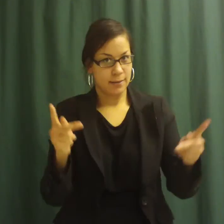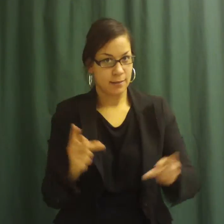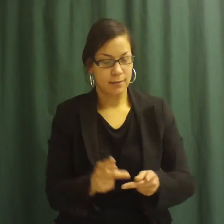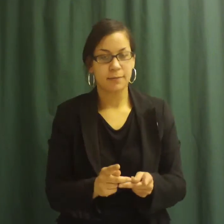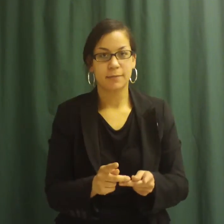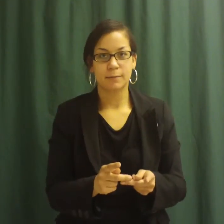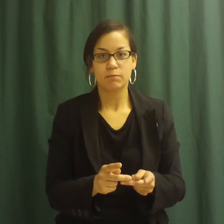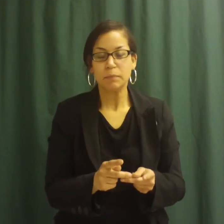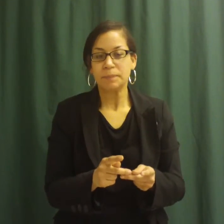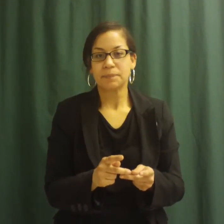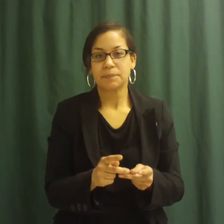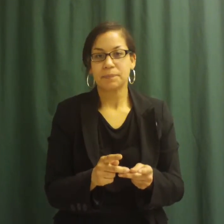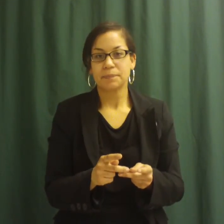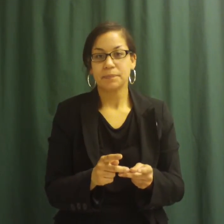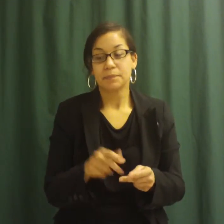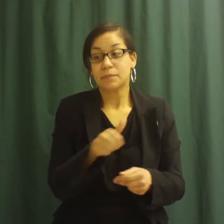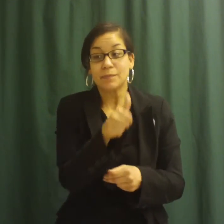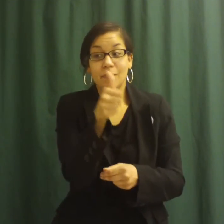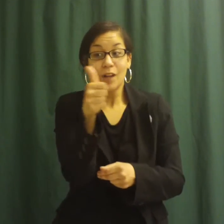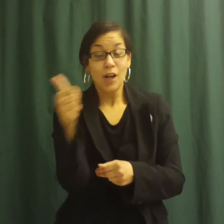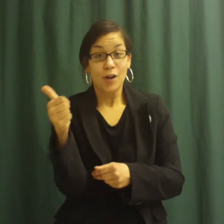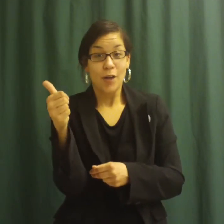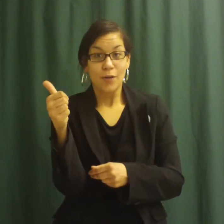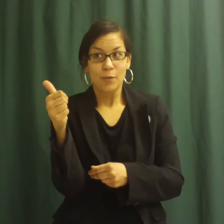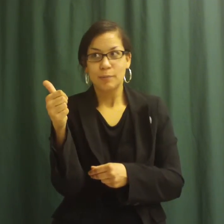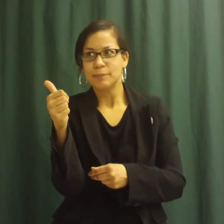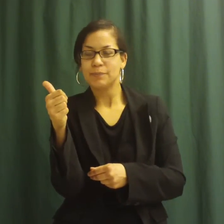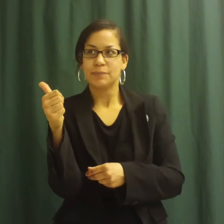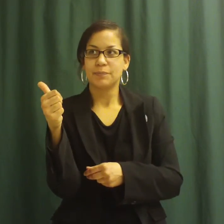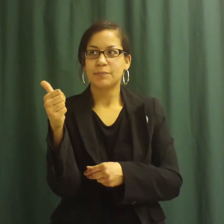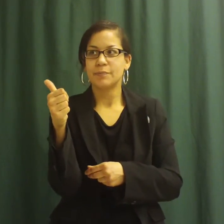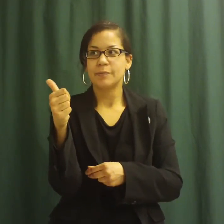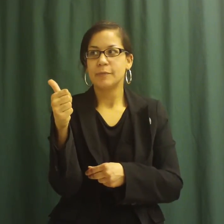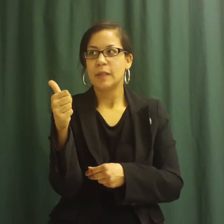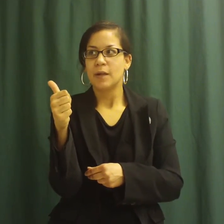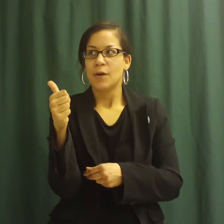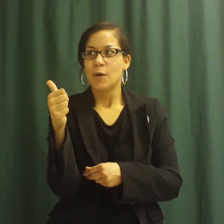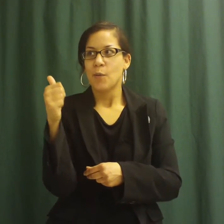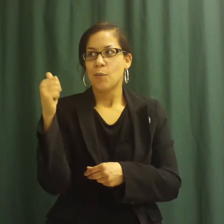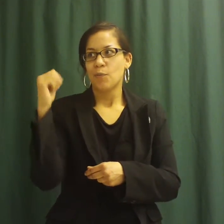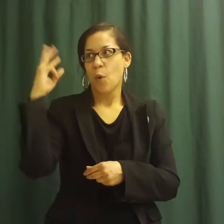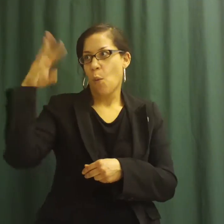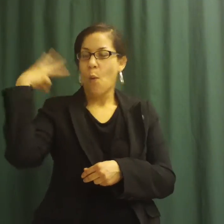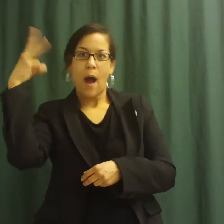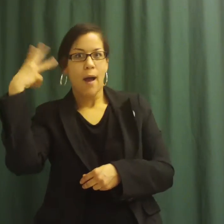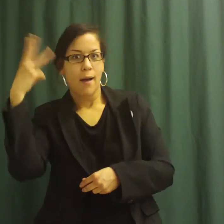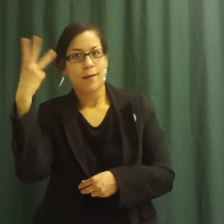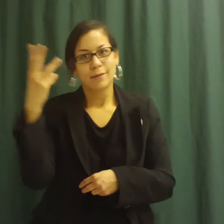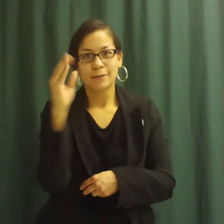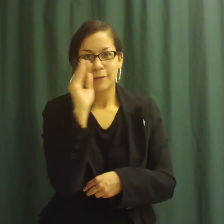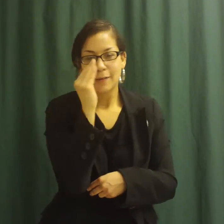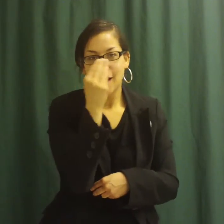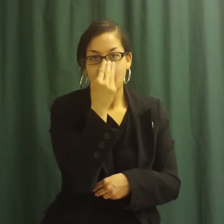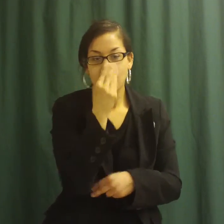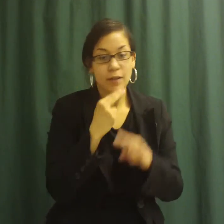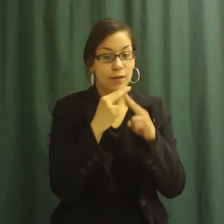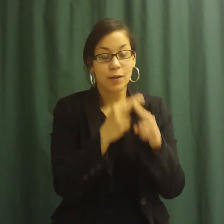Another wildflower is the daisy. A daisy is really pretty too. It's white